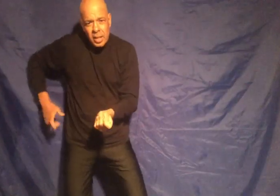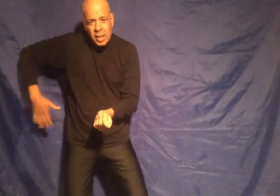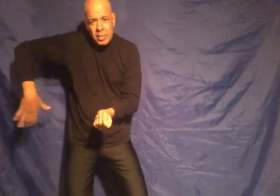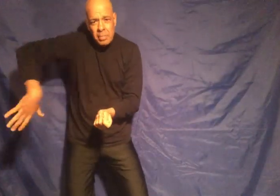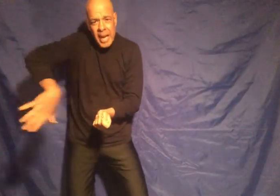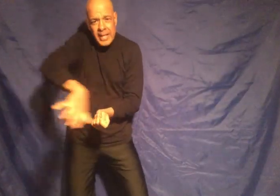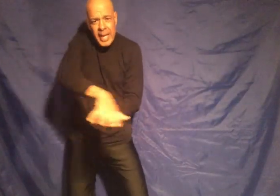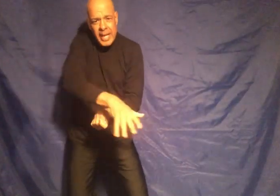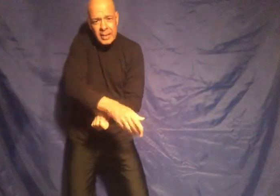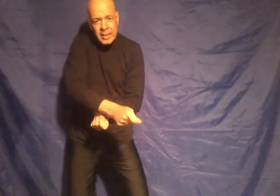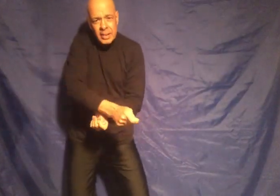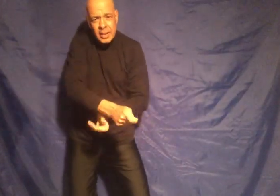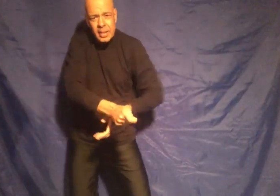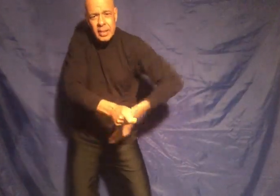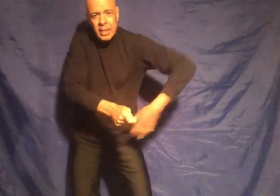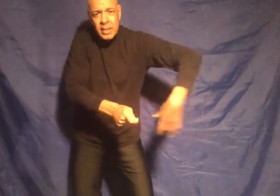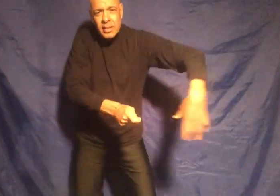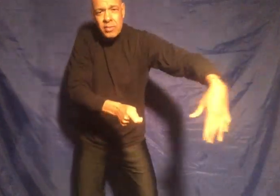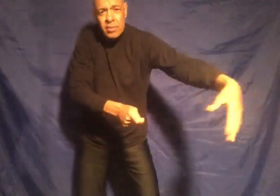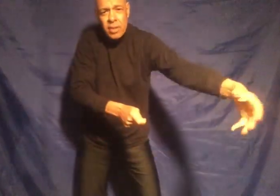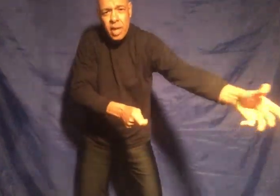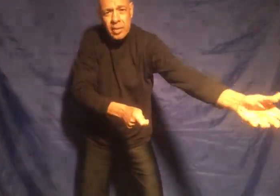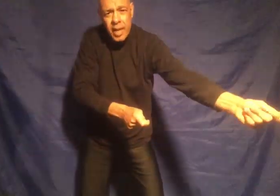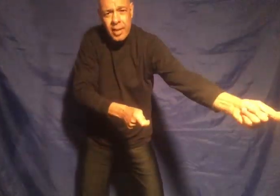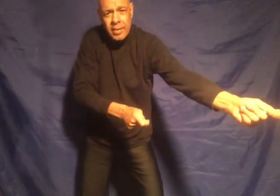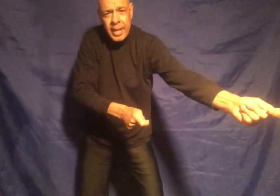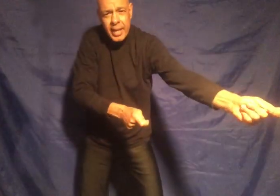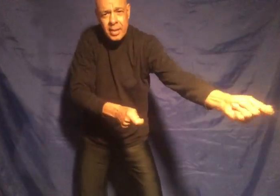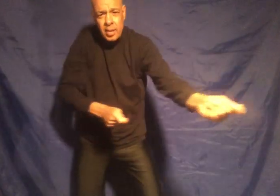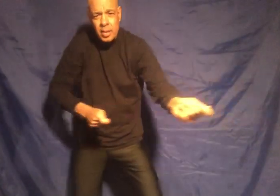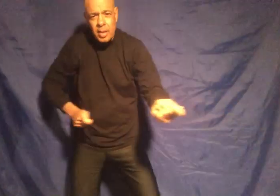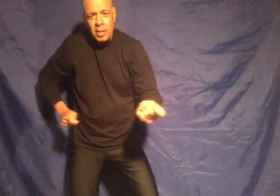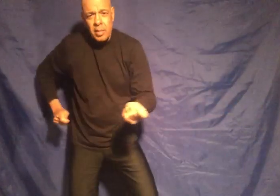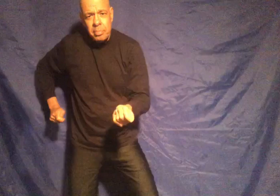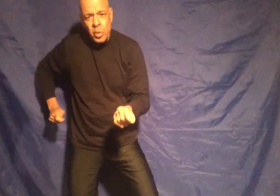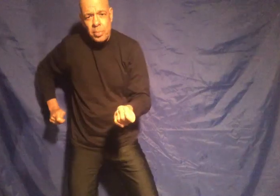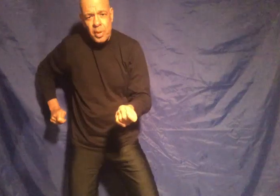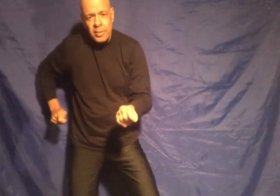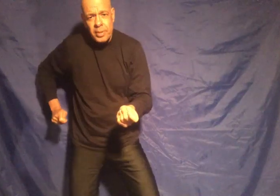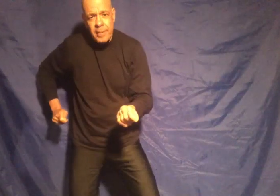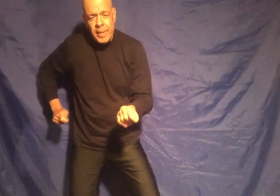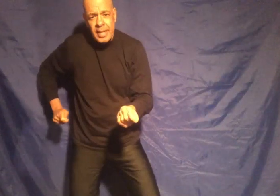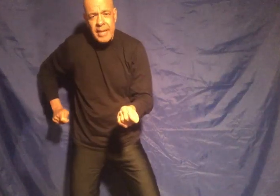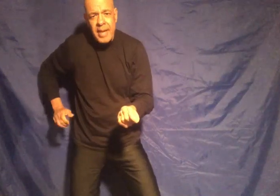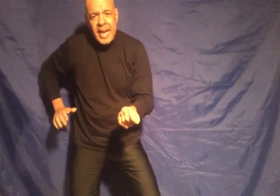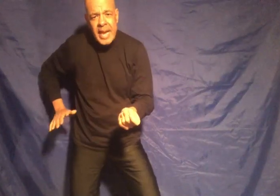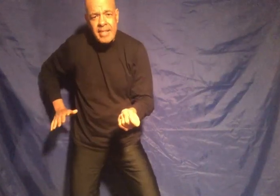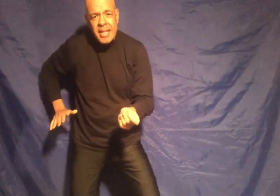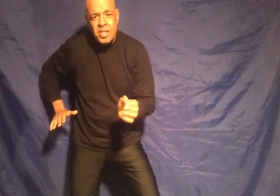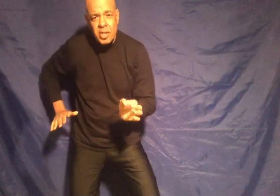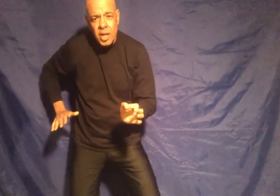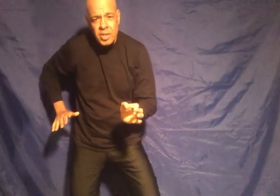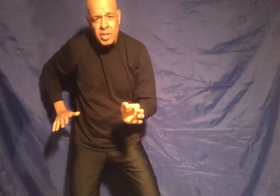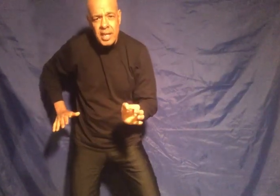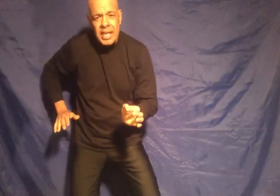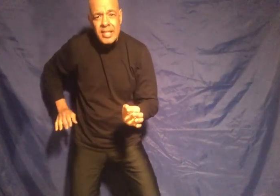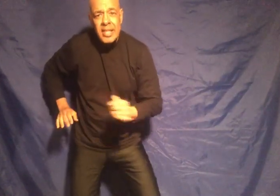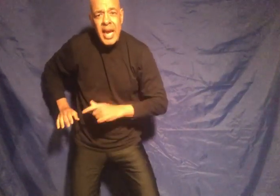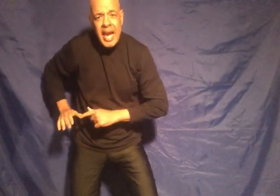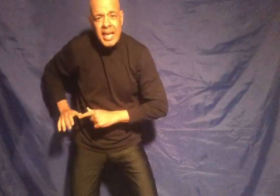back hand back hand the other hand pull both okay the hand that starts is the hand